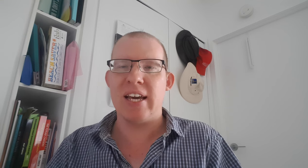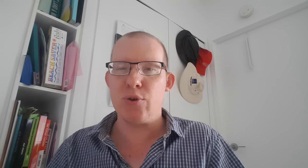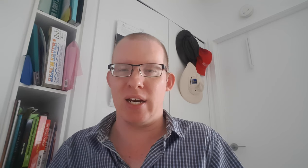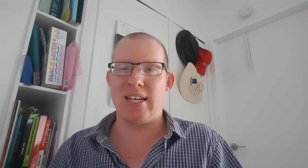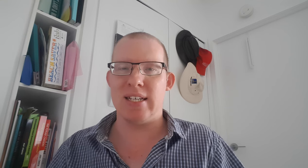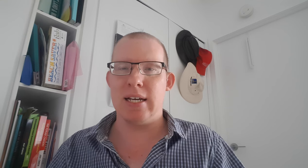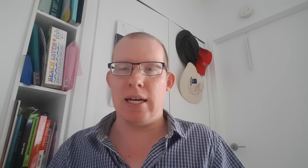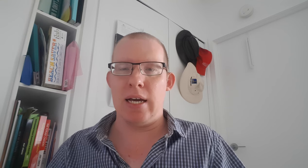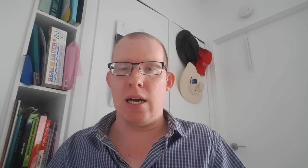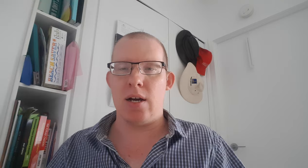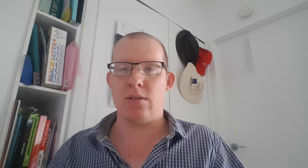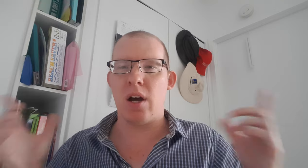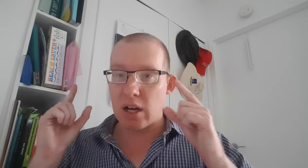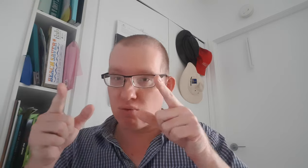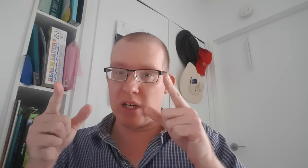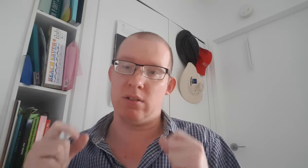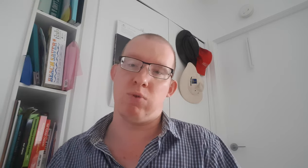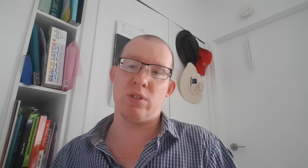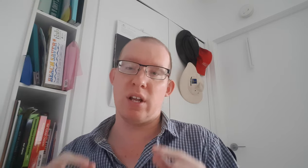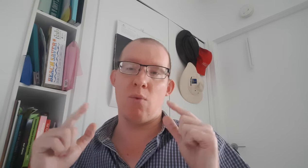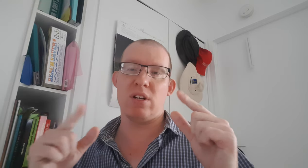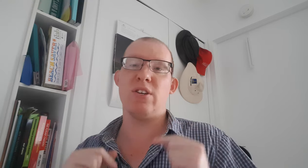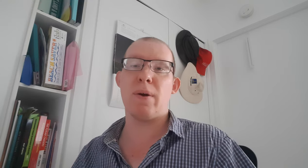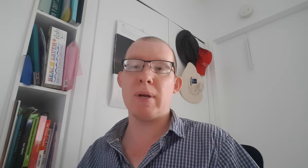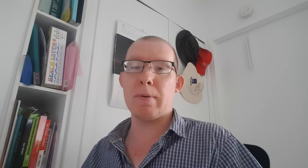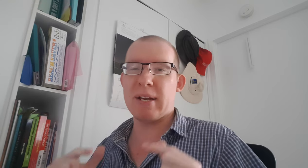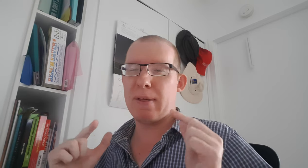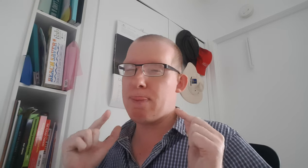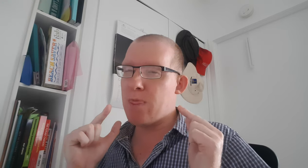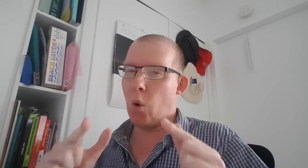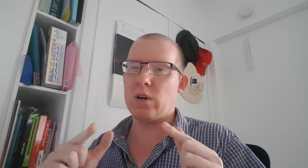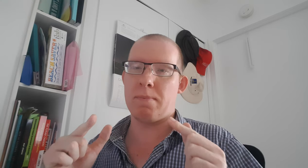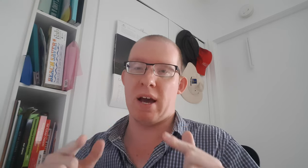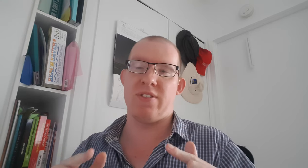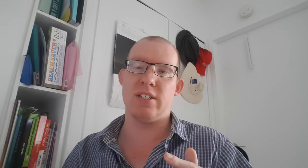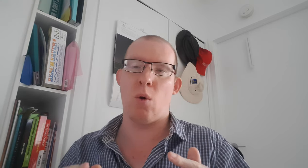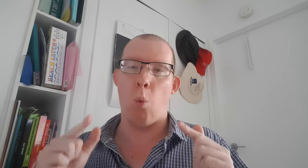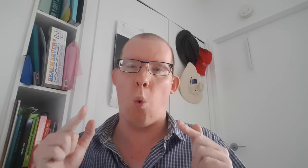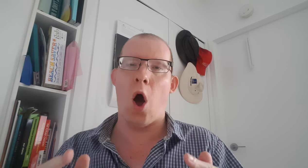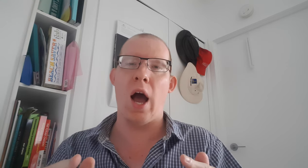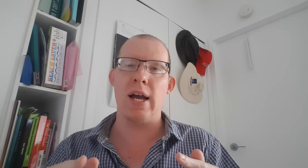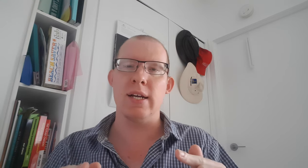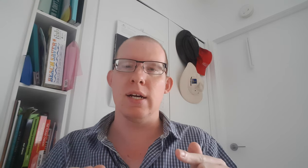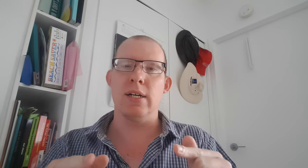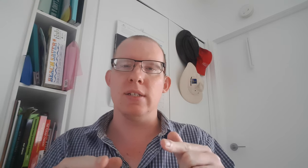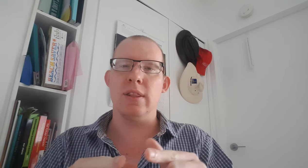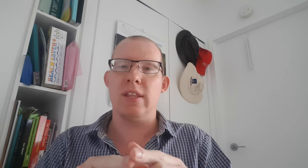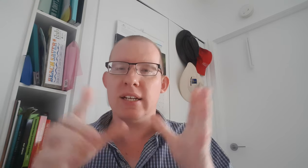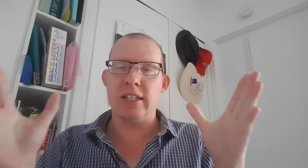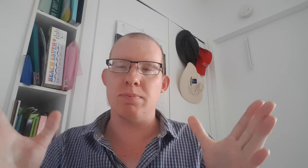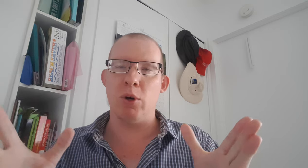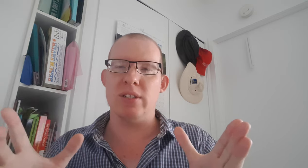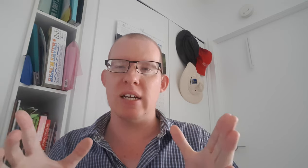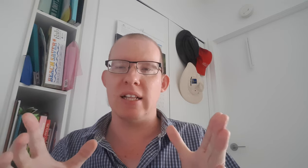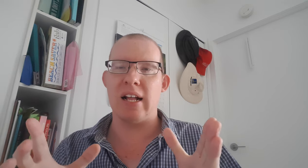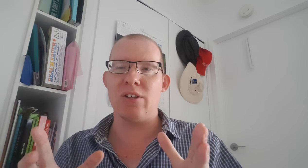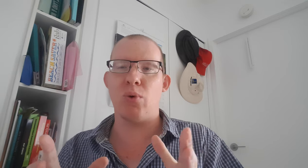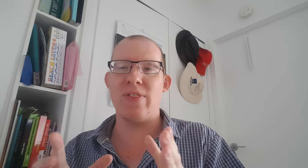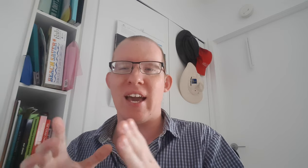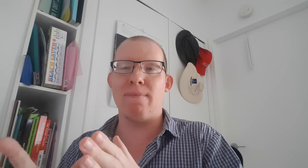equally. And so that's really important. I want to give you a bit of thought about this of why these experts are actually there